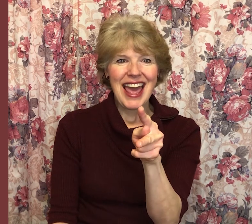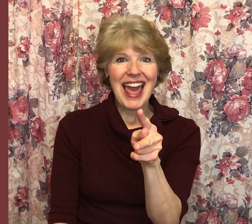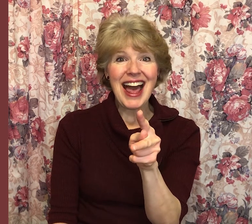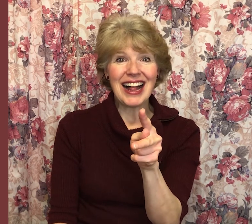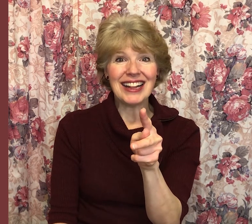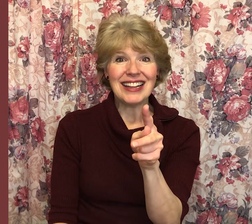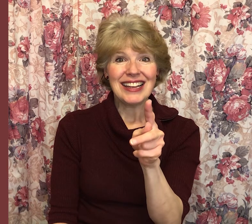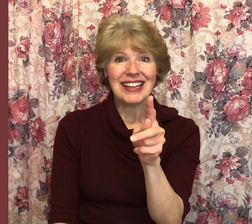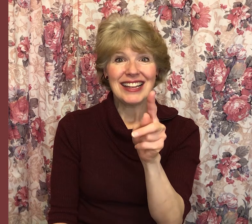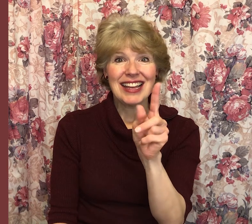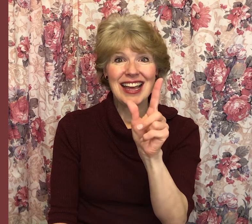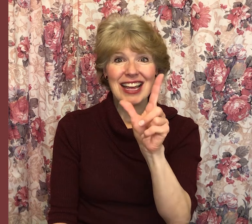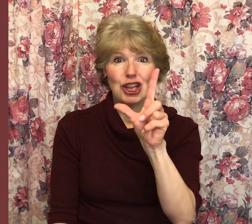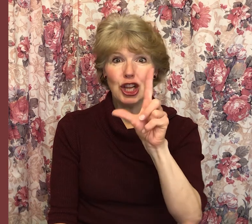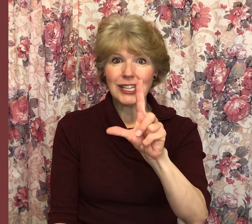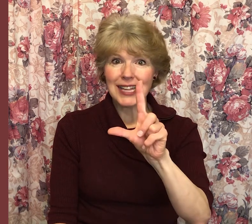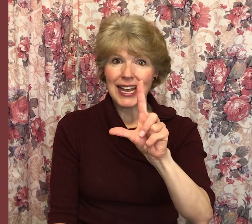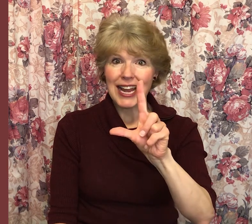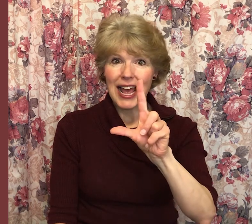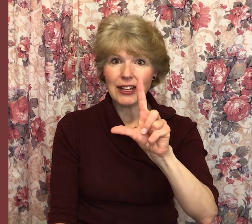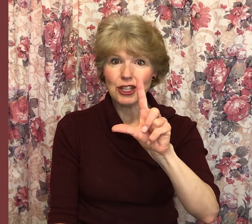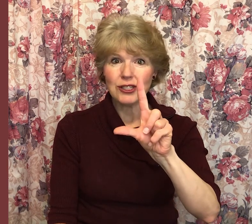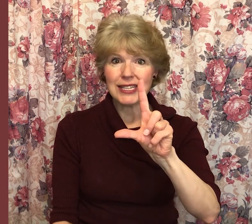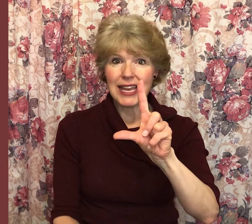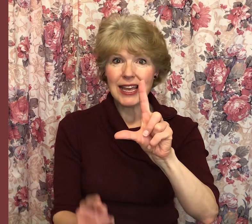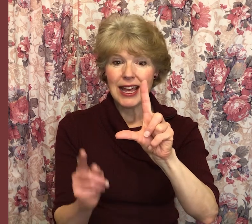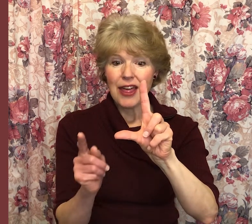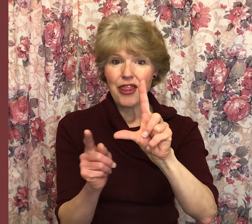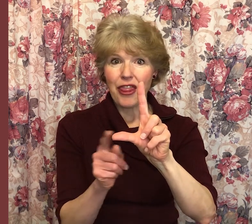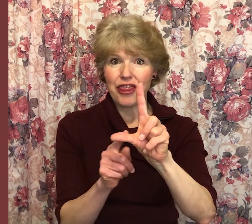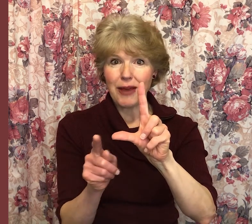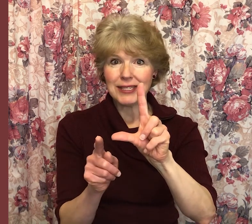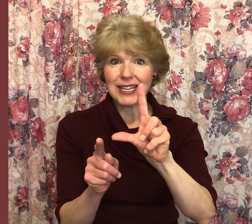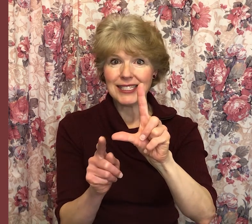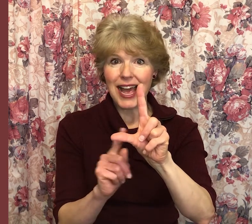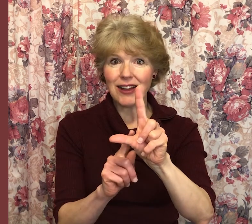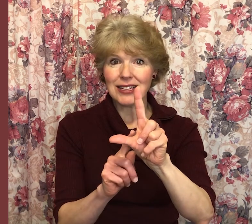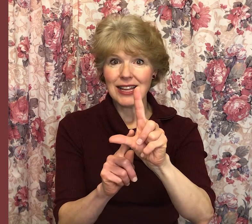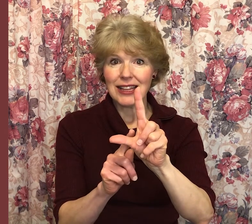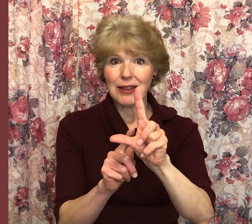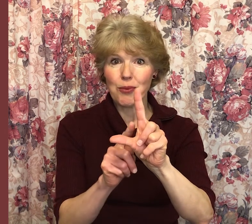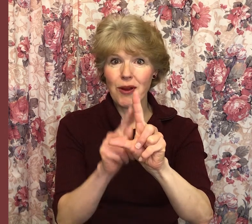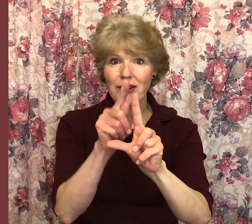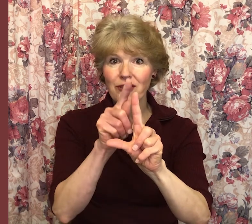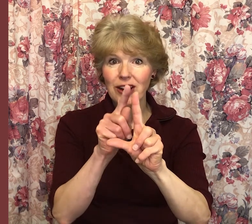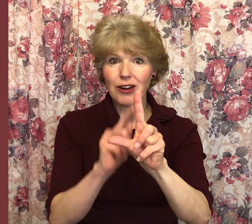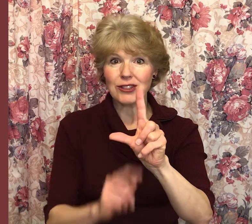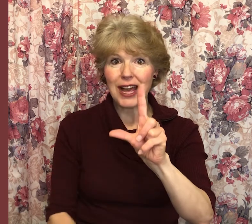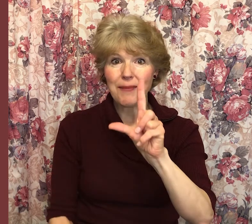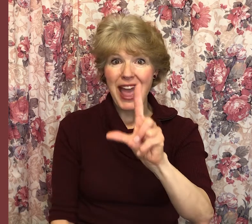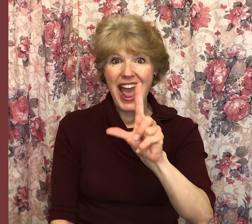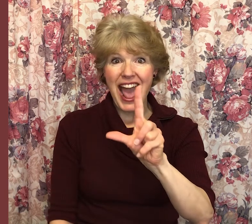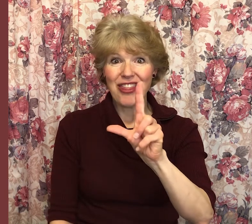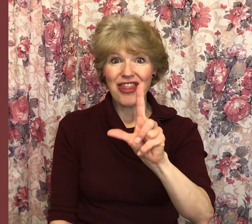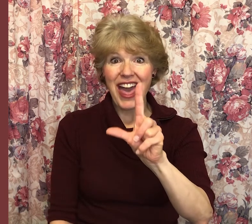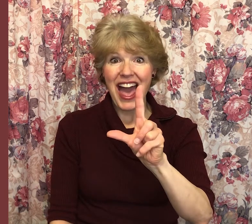L looks like an L. Do you see? The thumb sticks out, the pointer finger goes up, and that